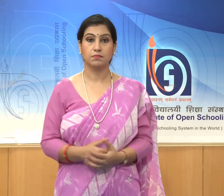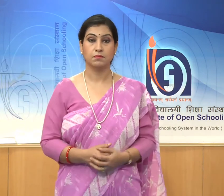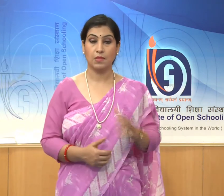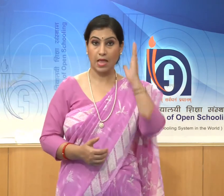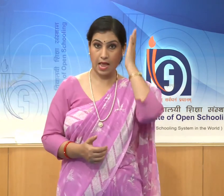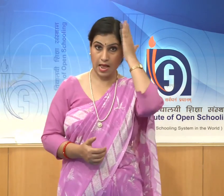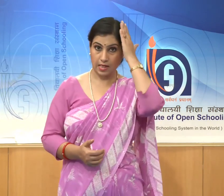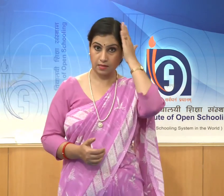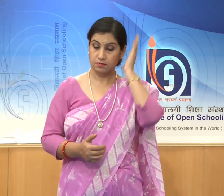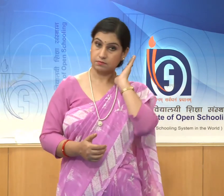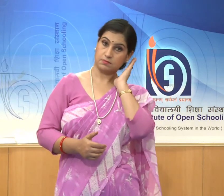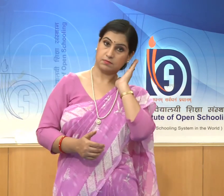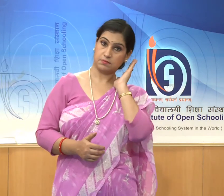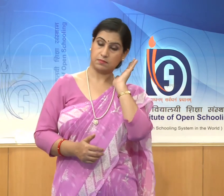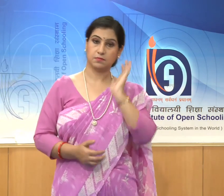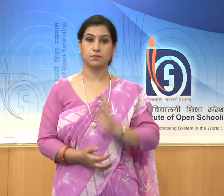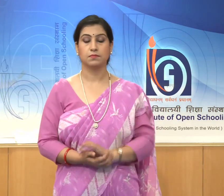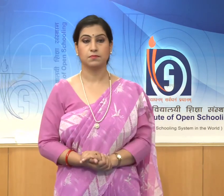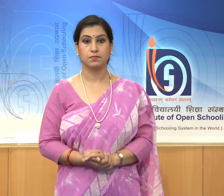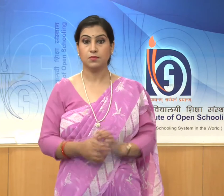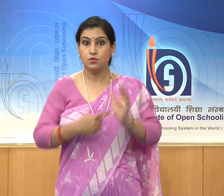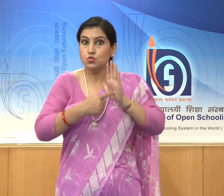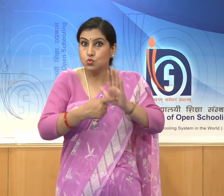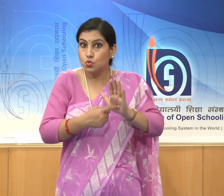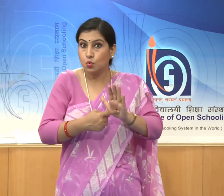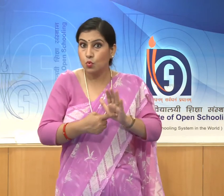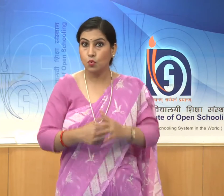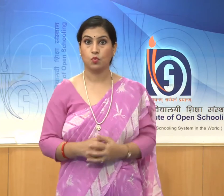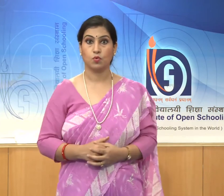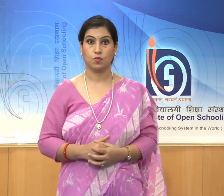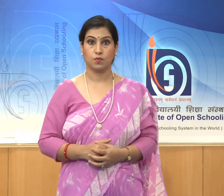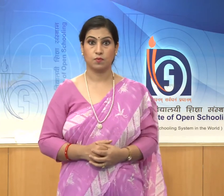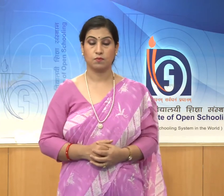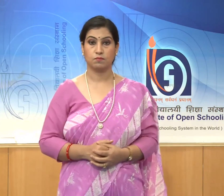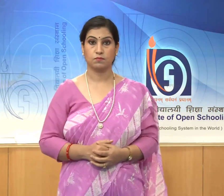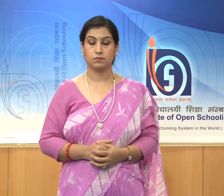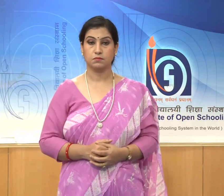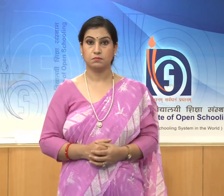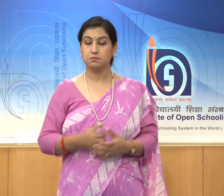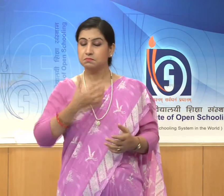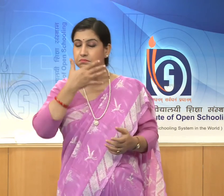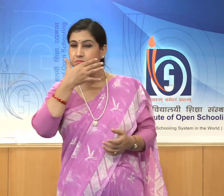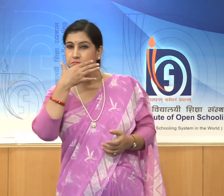present the graceful beauty